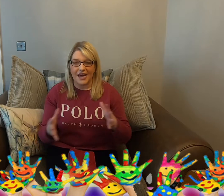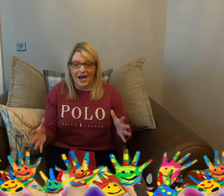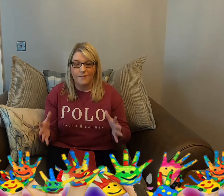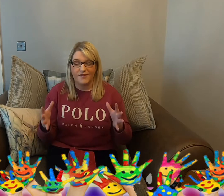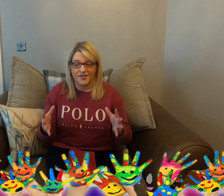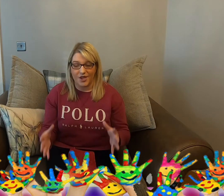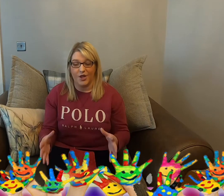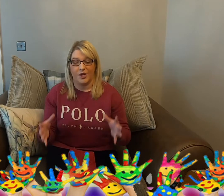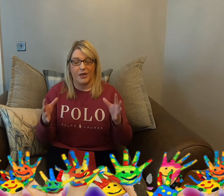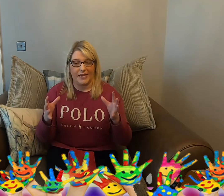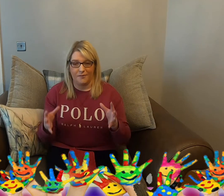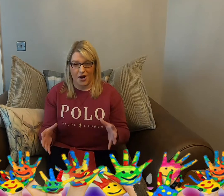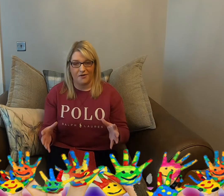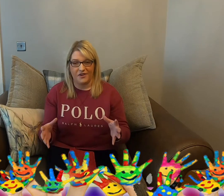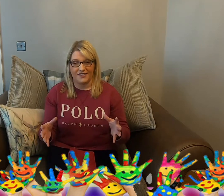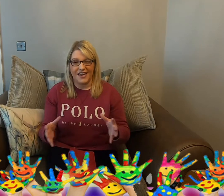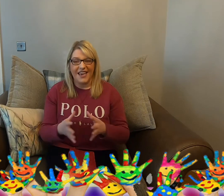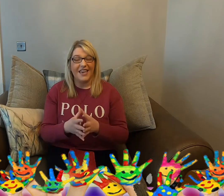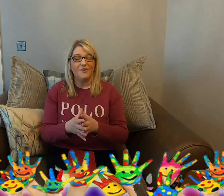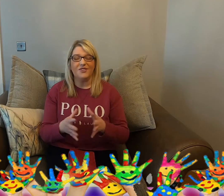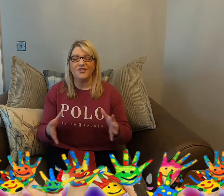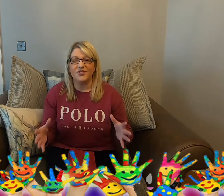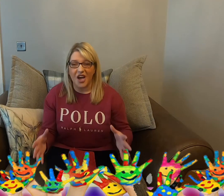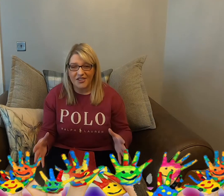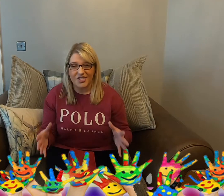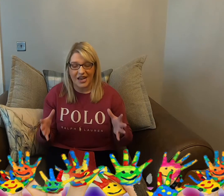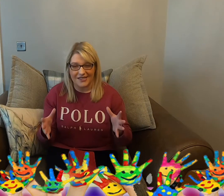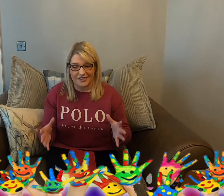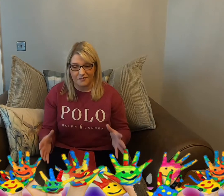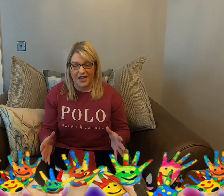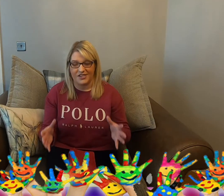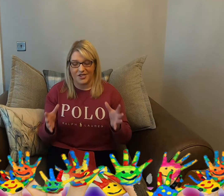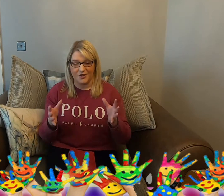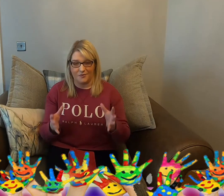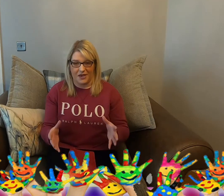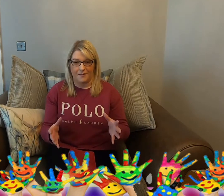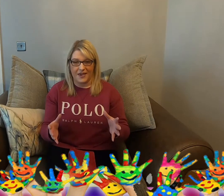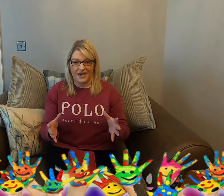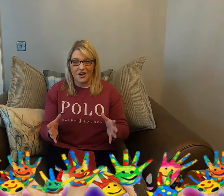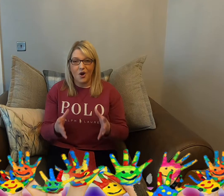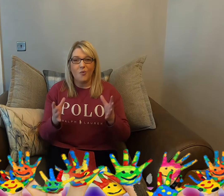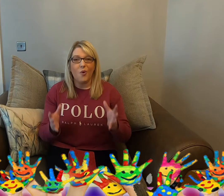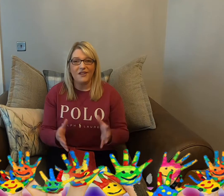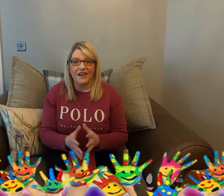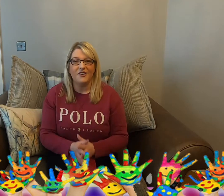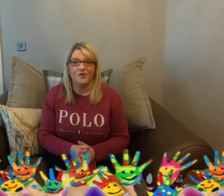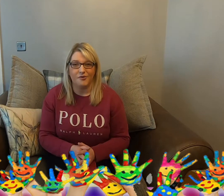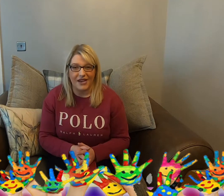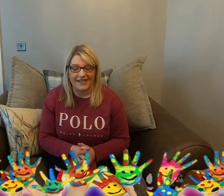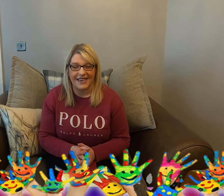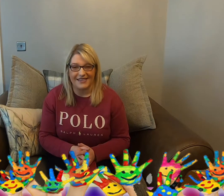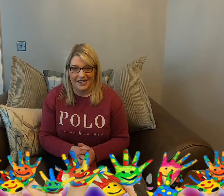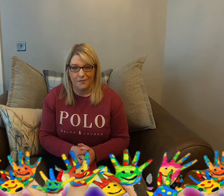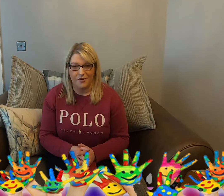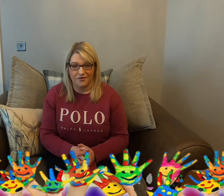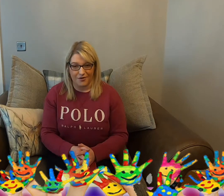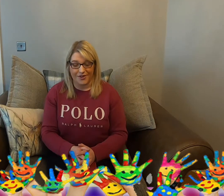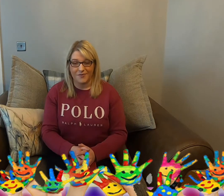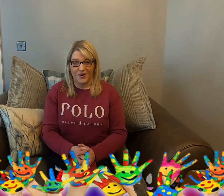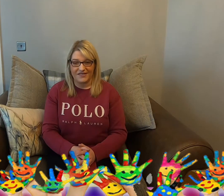absolutely perfect. He was such a special baby. What a great example for us boys